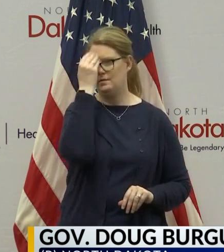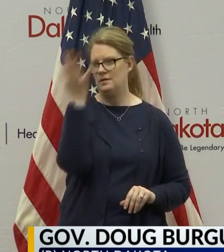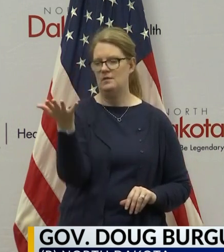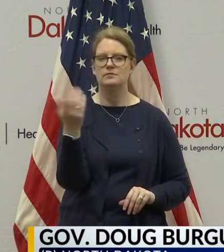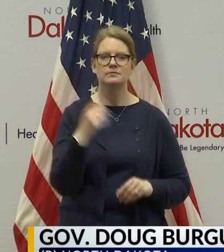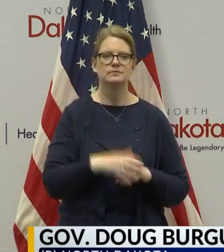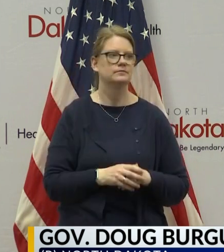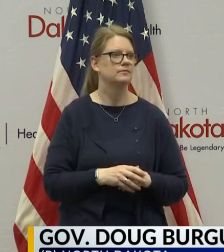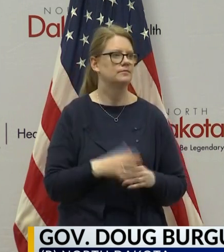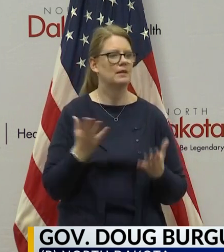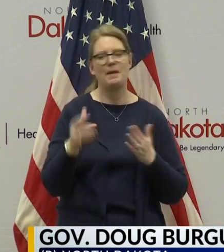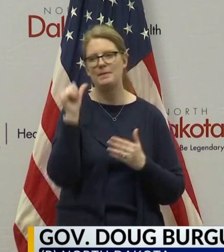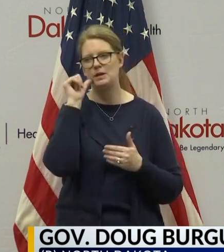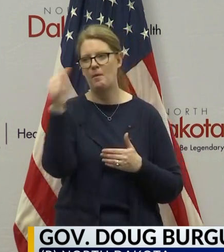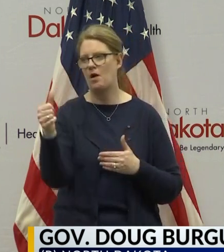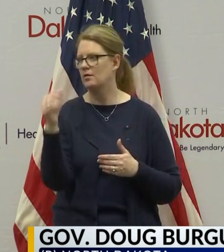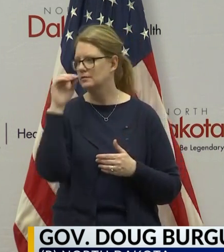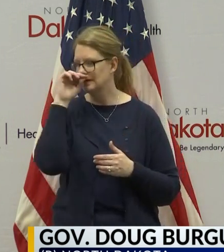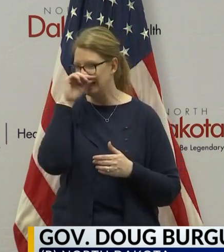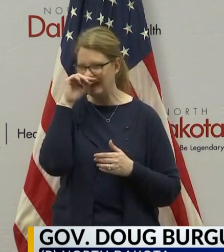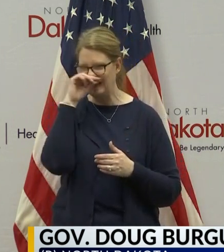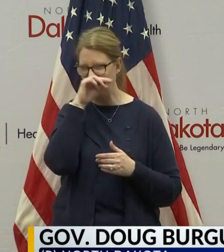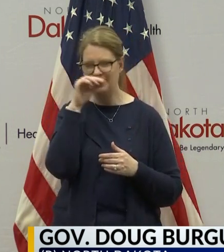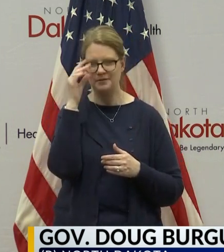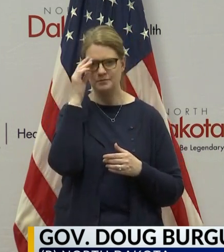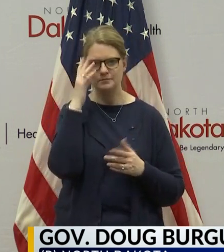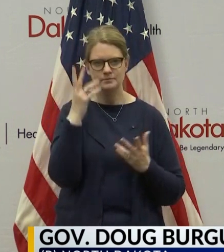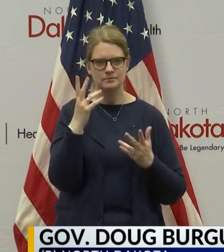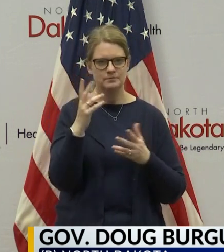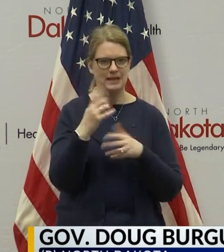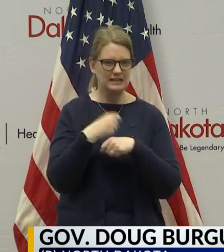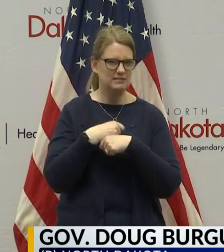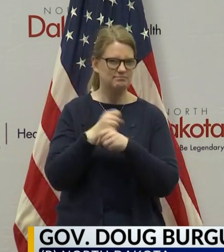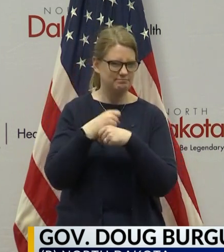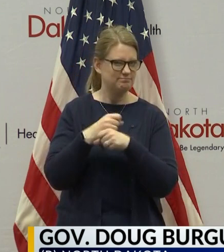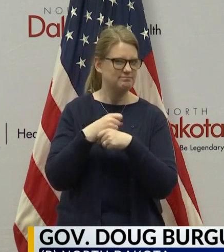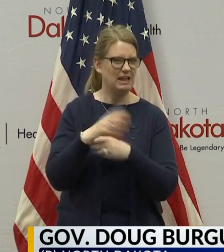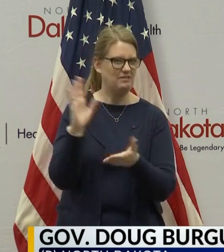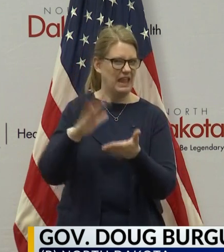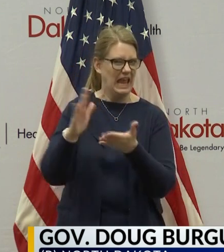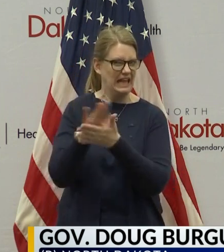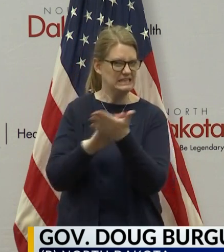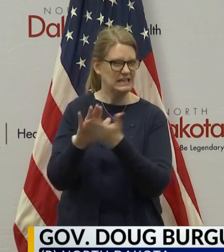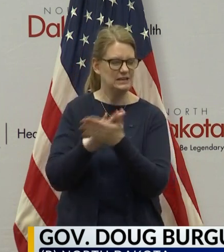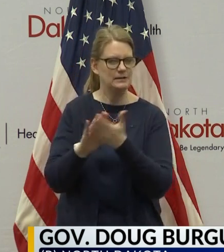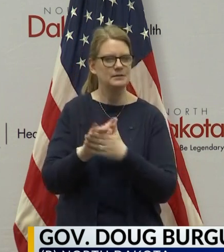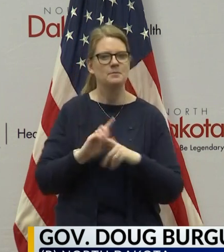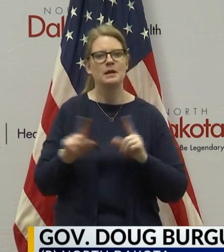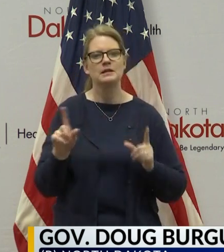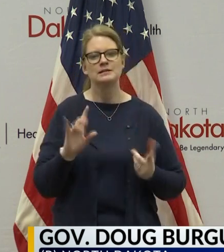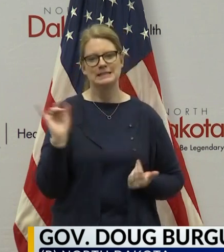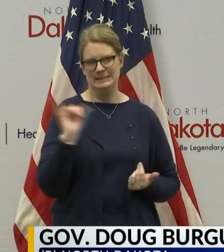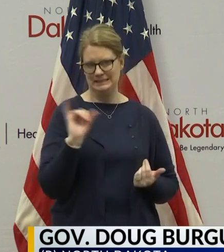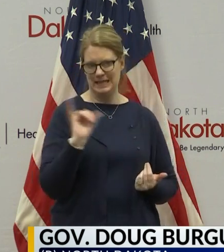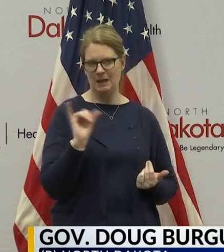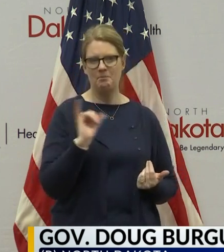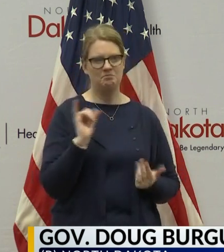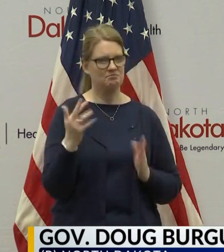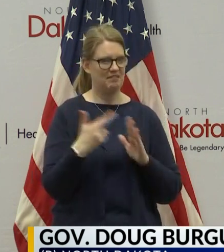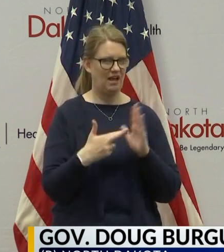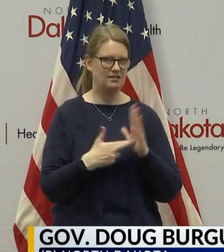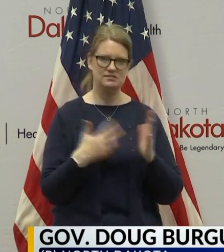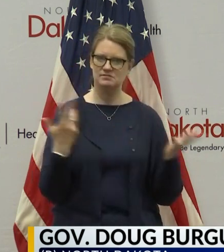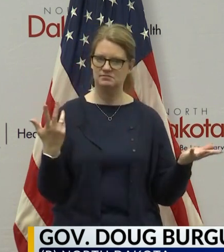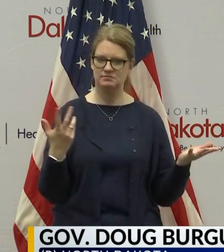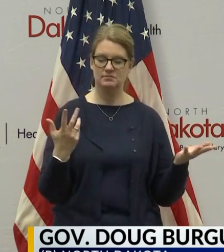have an update. We have an update tomorrow on the mass production of hand sanitizer. But, again, the same thing, what we – same guidance we gave